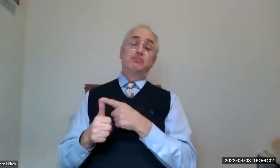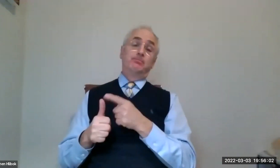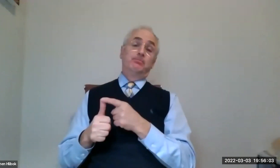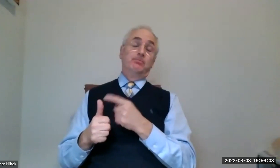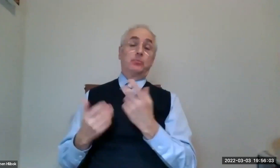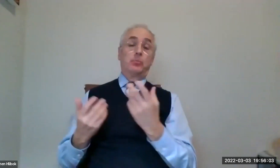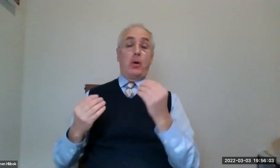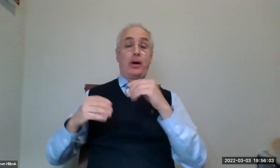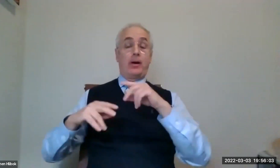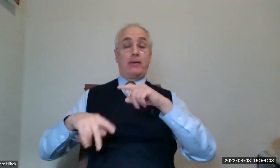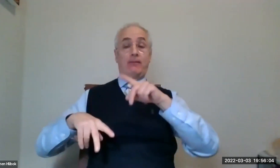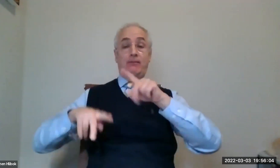situation.